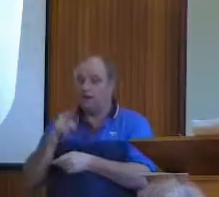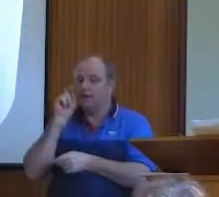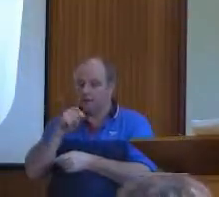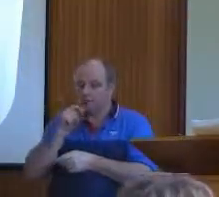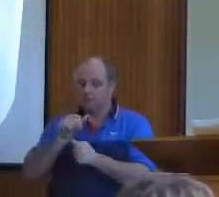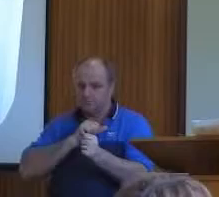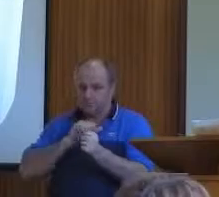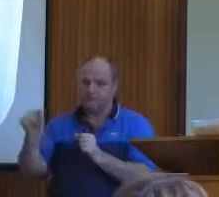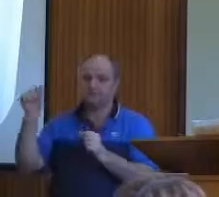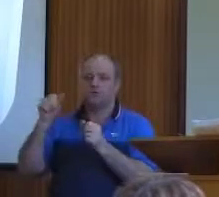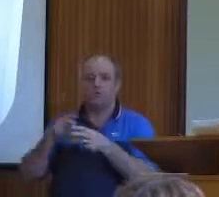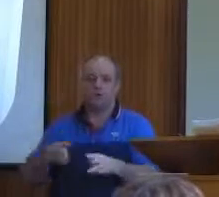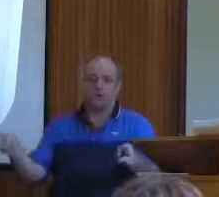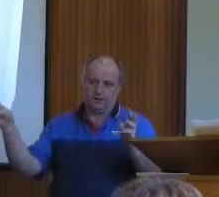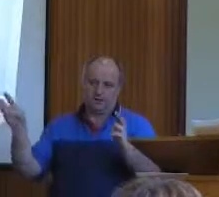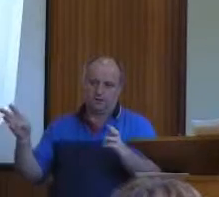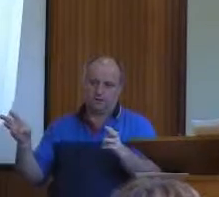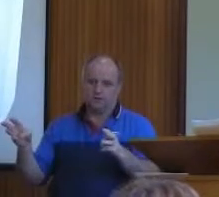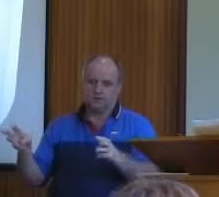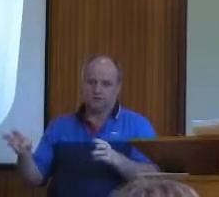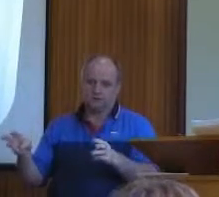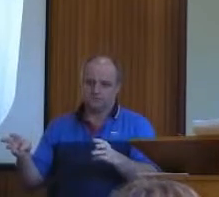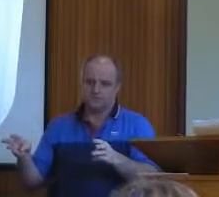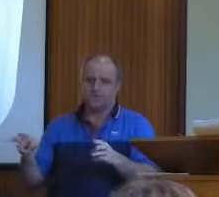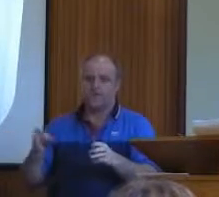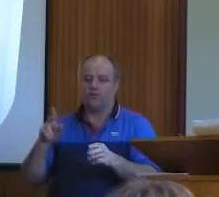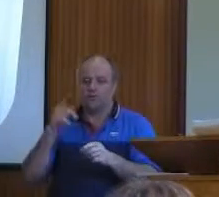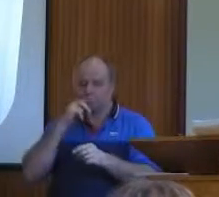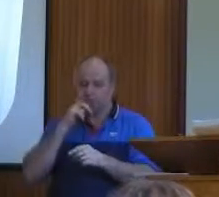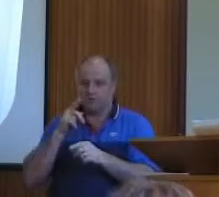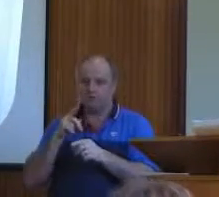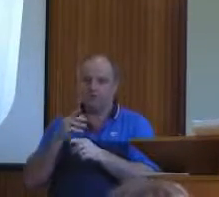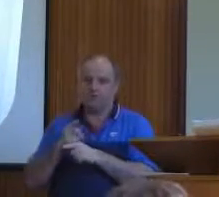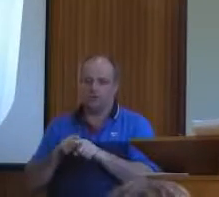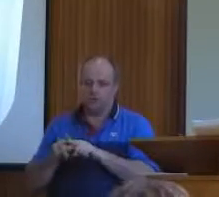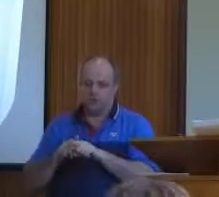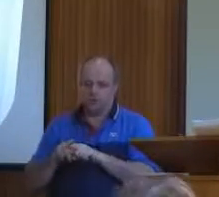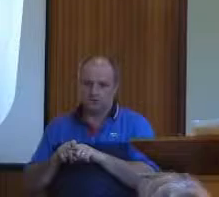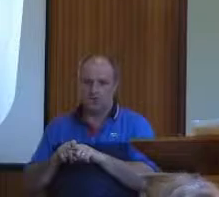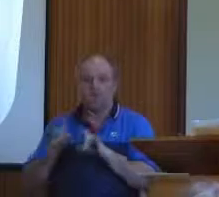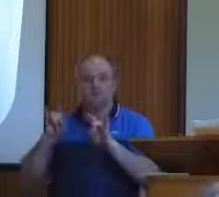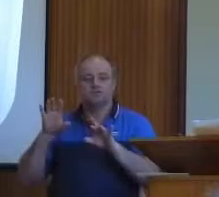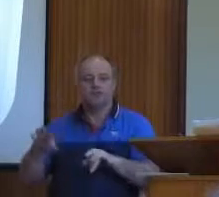The Australian government has just woken up to this again, and is reviving apprenticeship schemes.